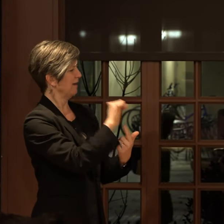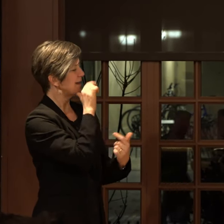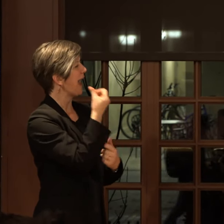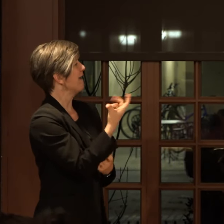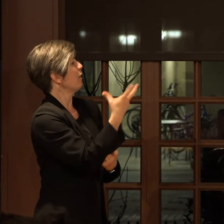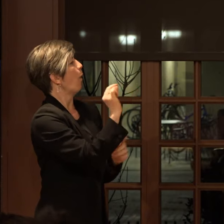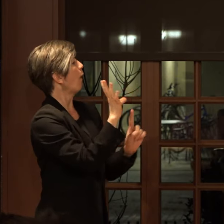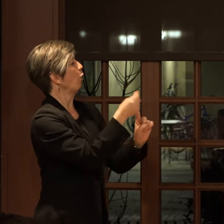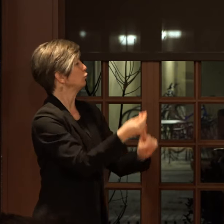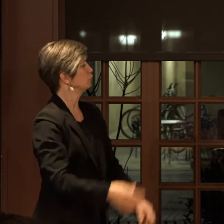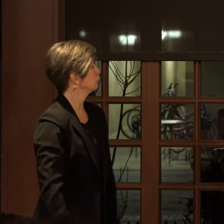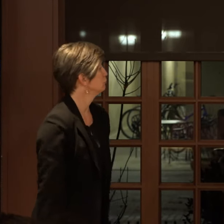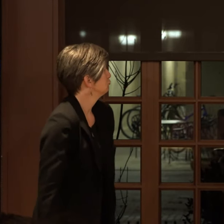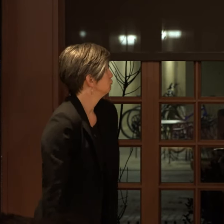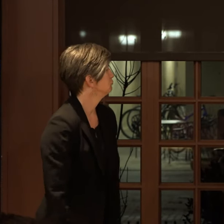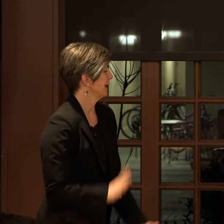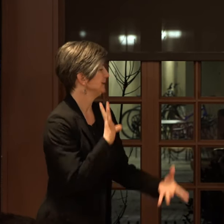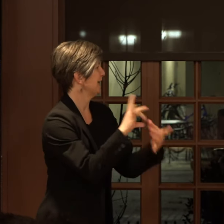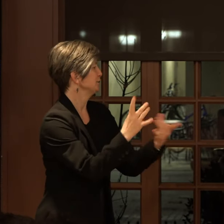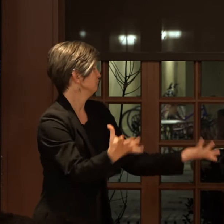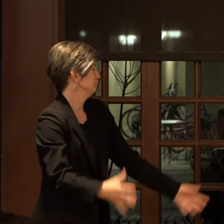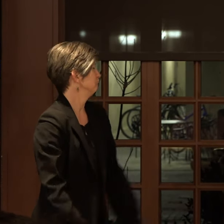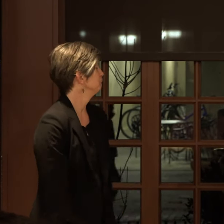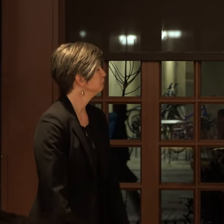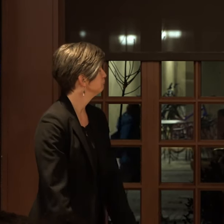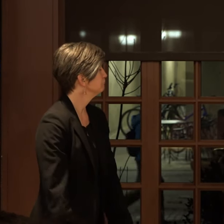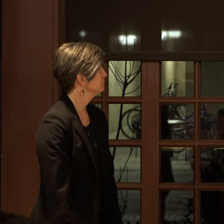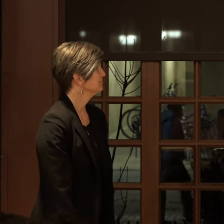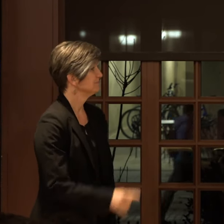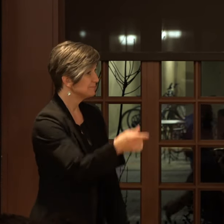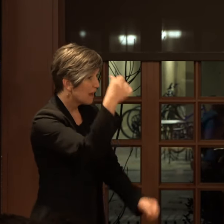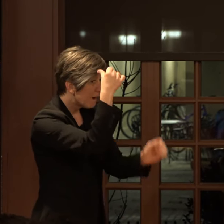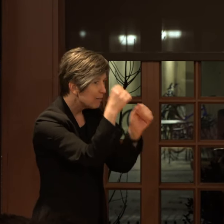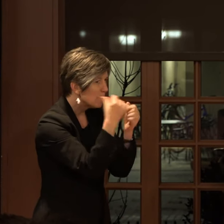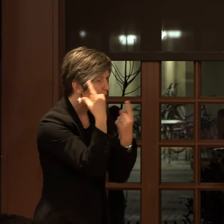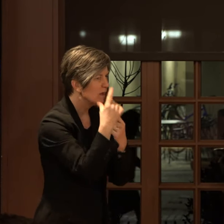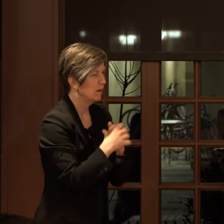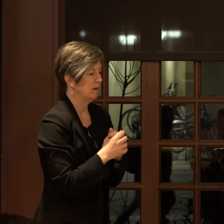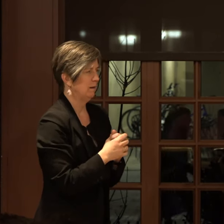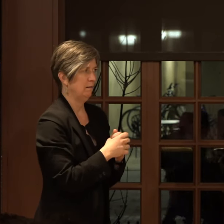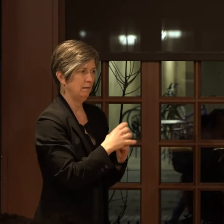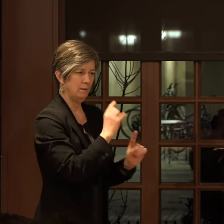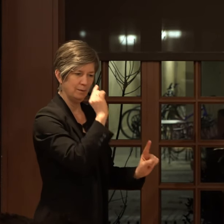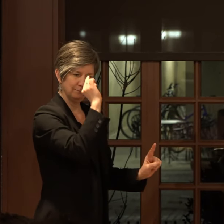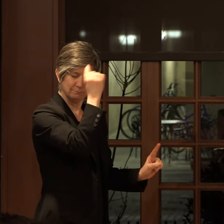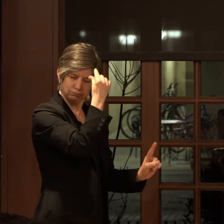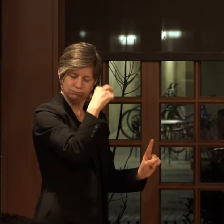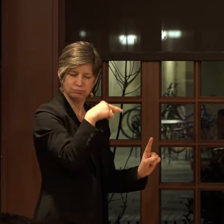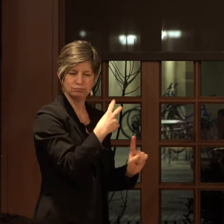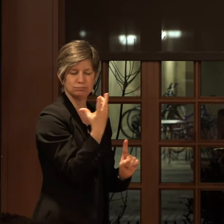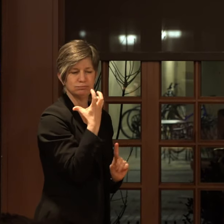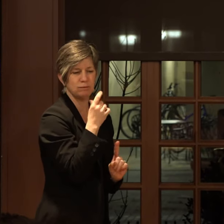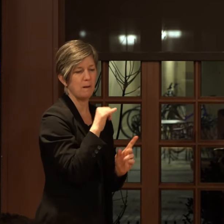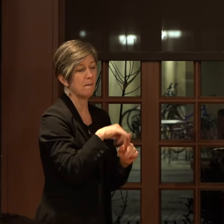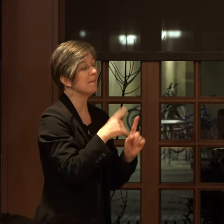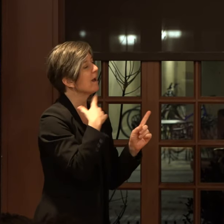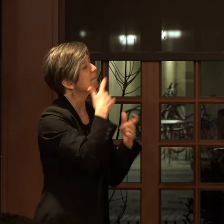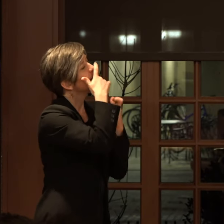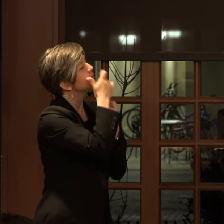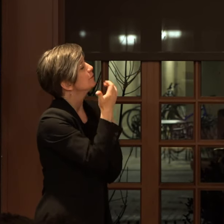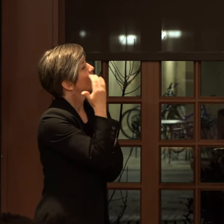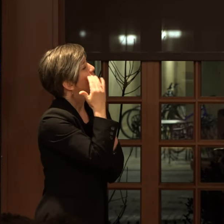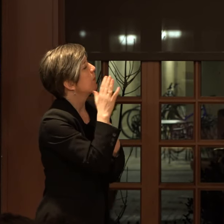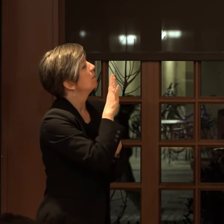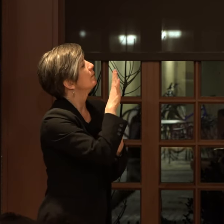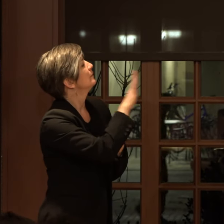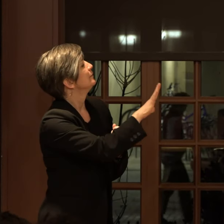its own culture associated to it. And I remember thinking, what an ignorant point of view. But I would be interested to know